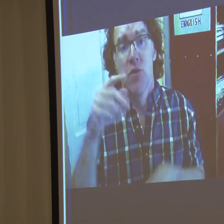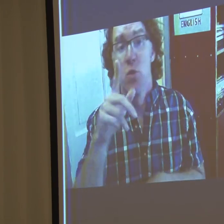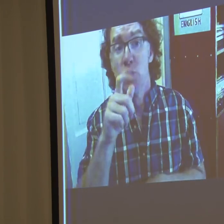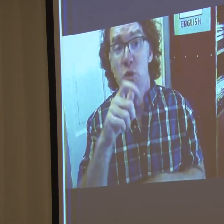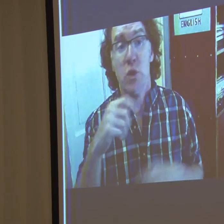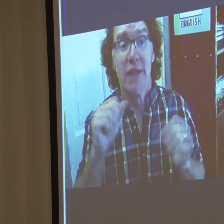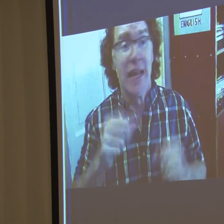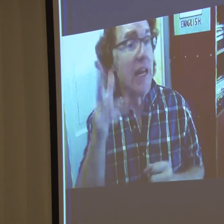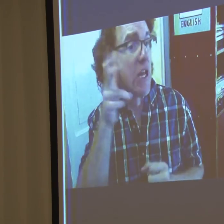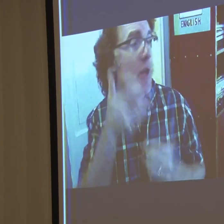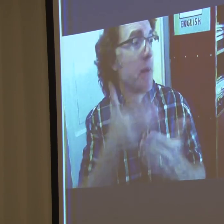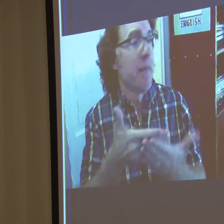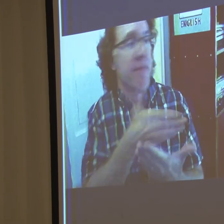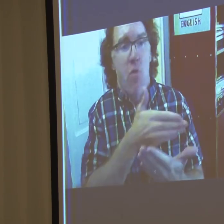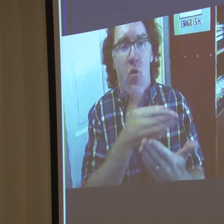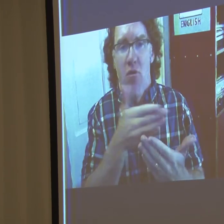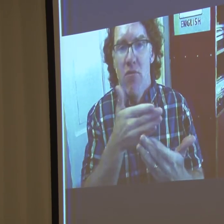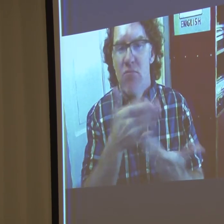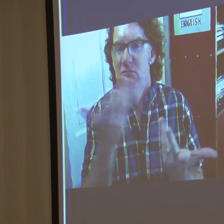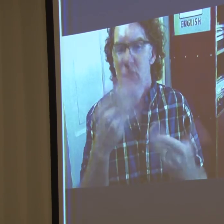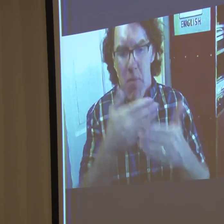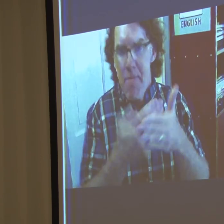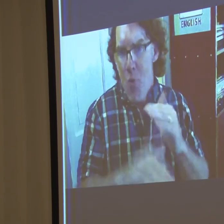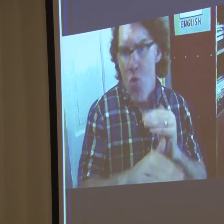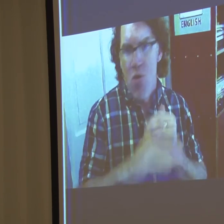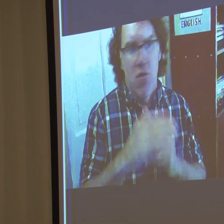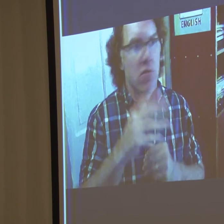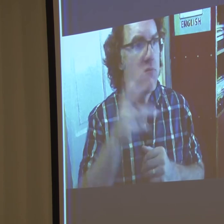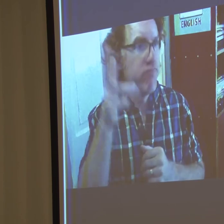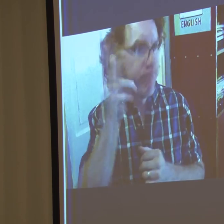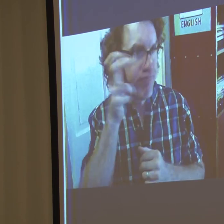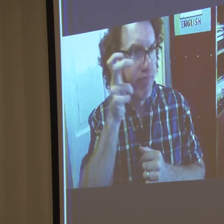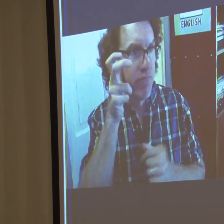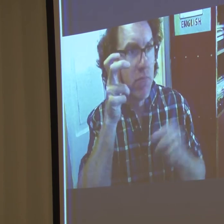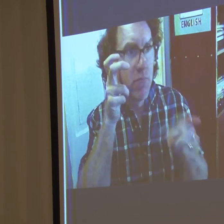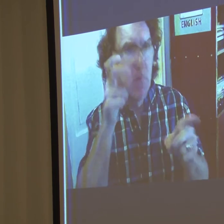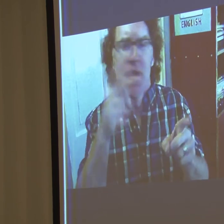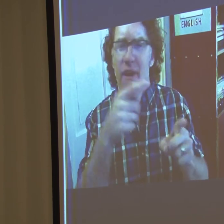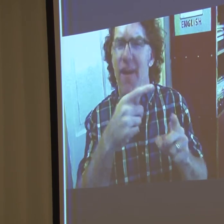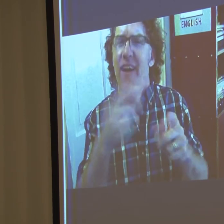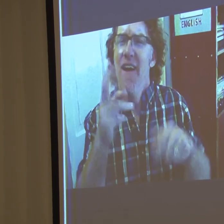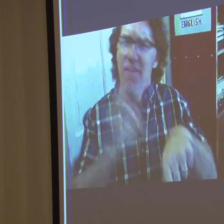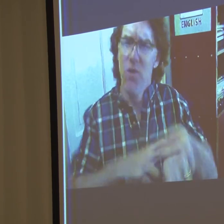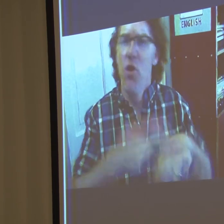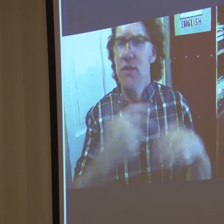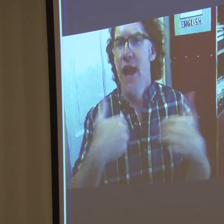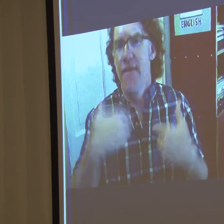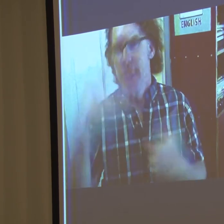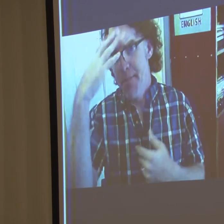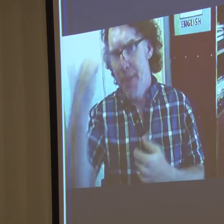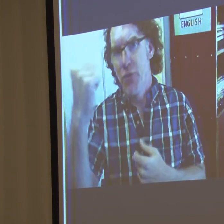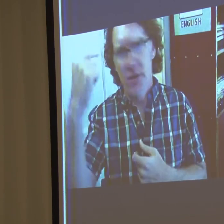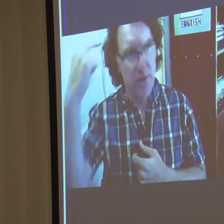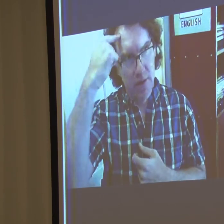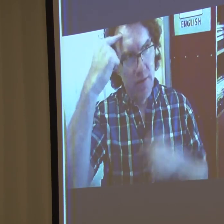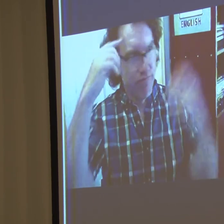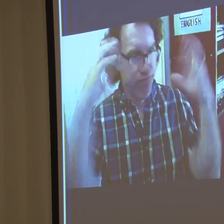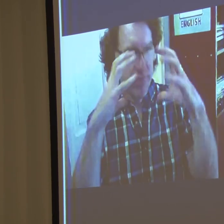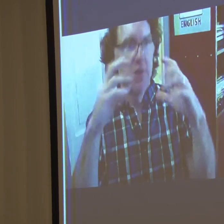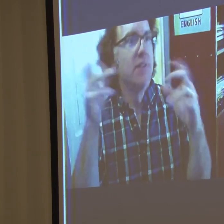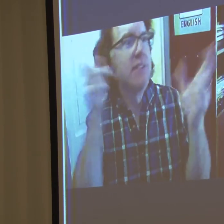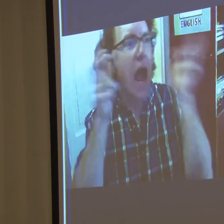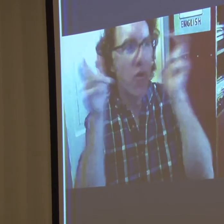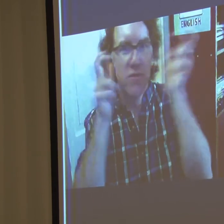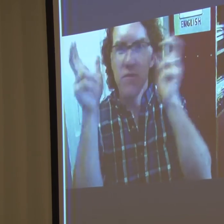Whether it be children or adults, if they can hear first when they're born, then of course they